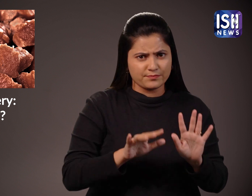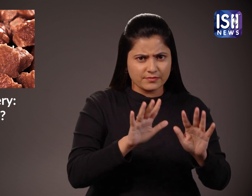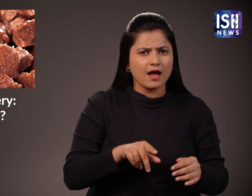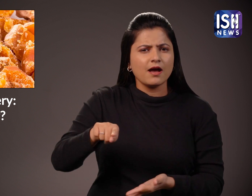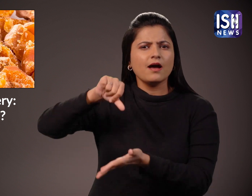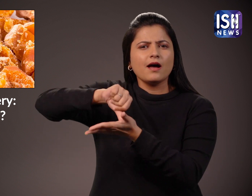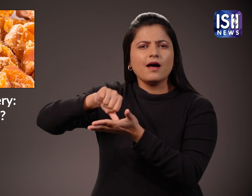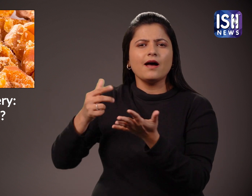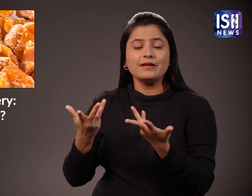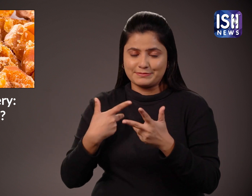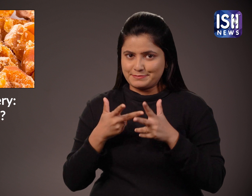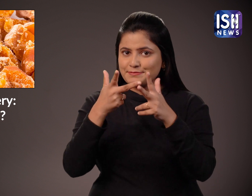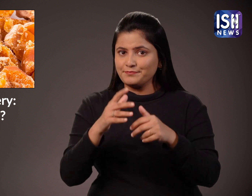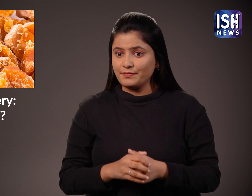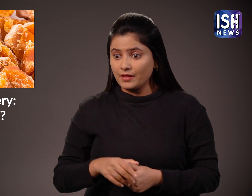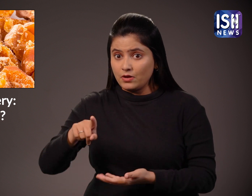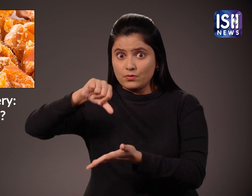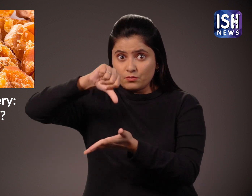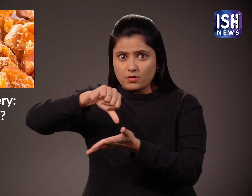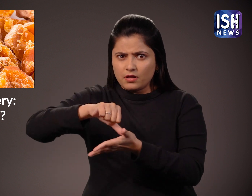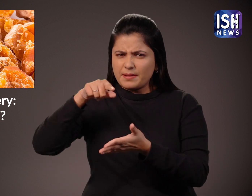So, Meanwhile, jaggery is the best and has a lot of health benefits.